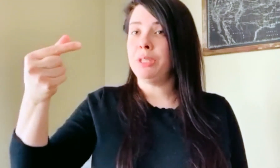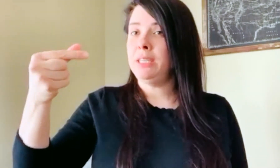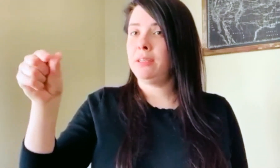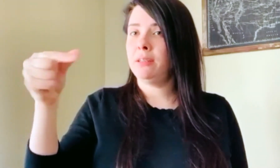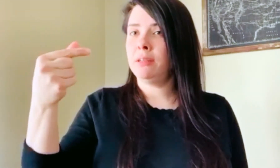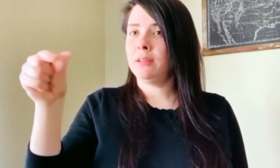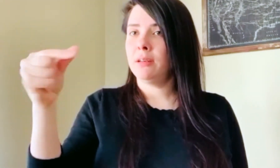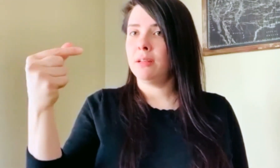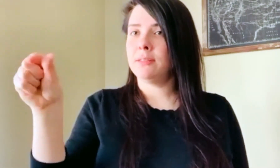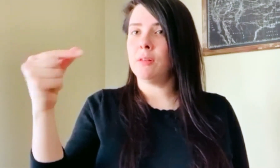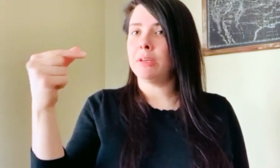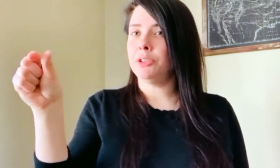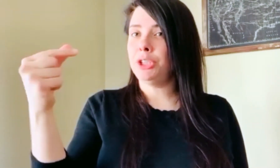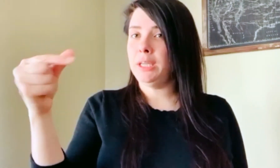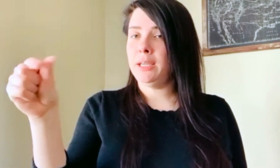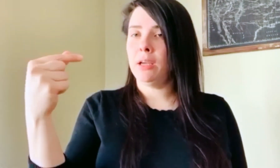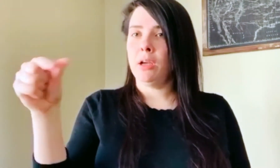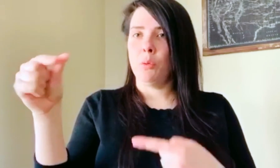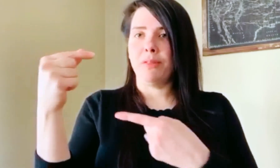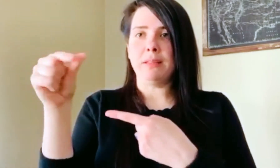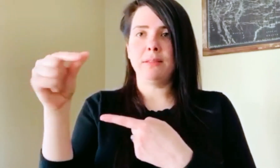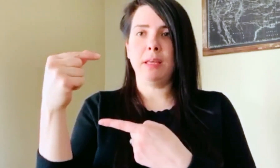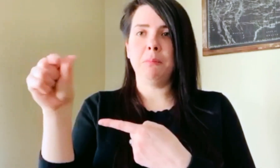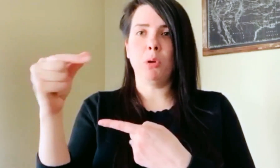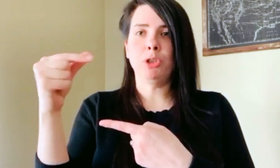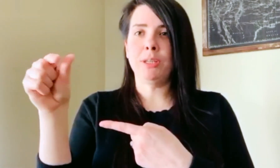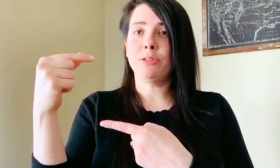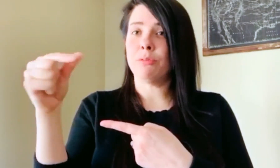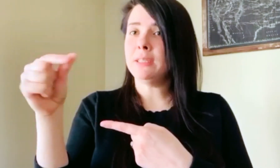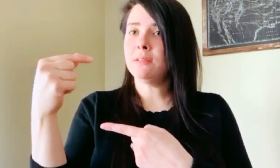Green is the letter G with that same motion at the wrist.